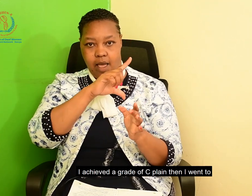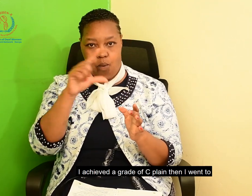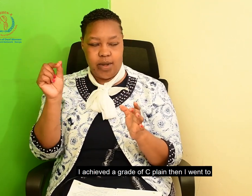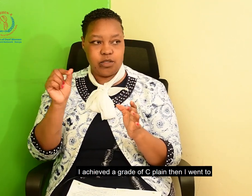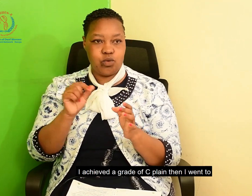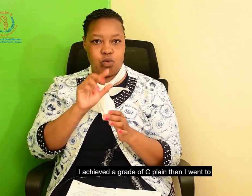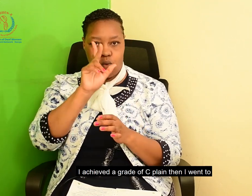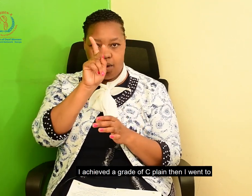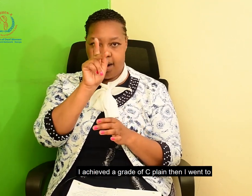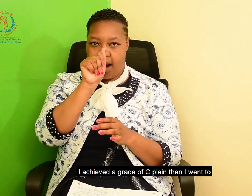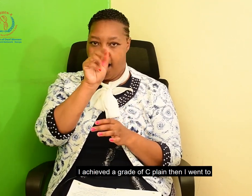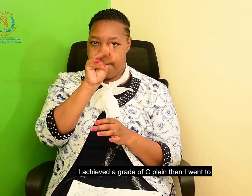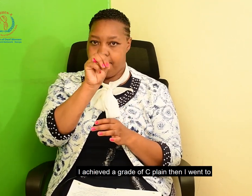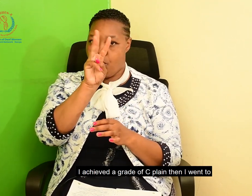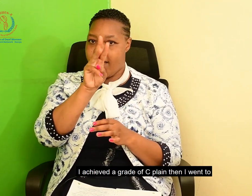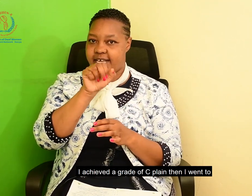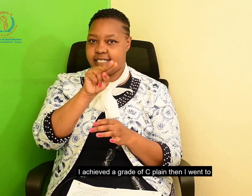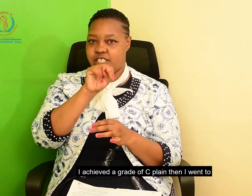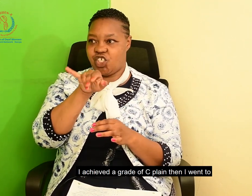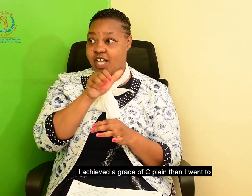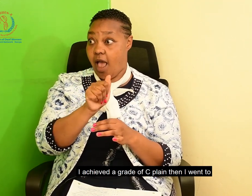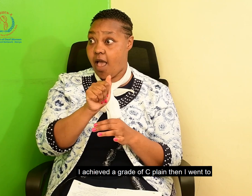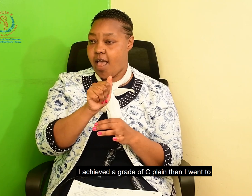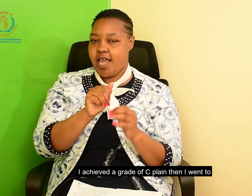a grade of C-plane. Then, went to